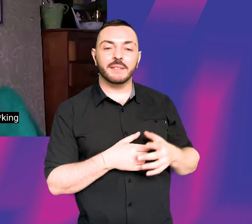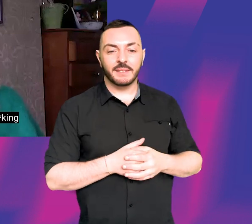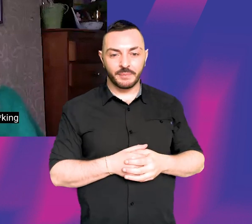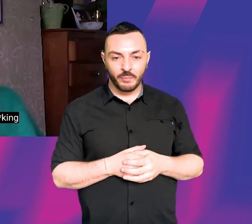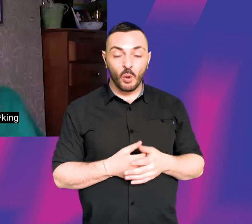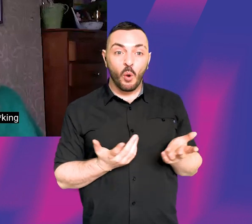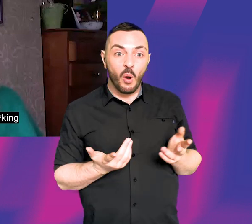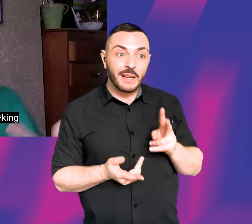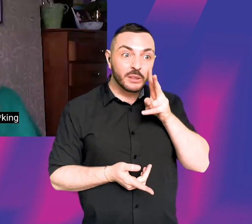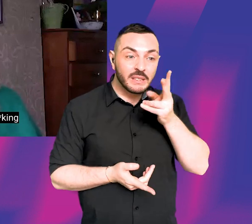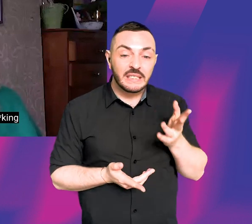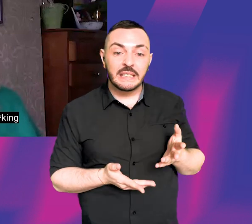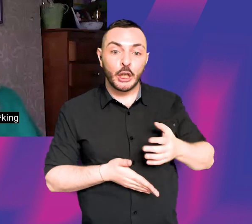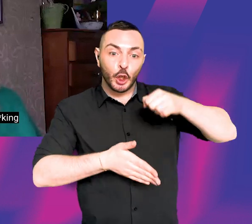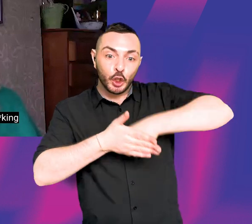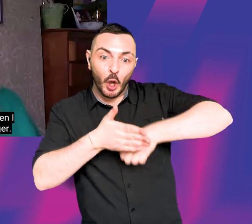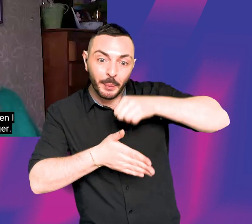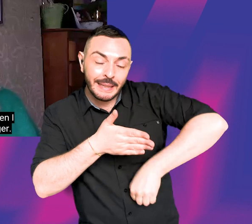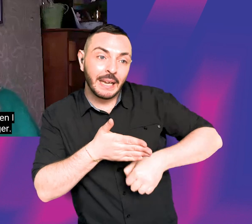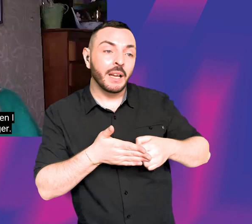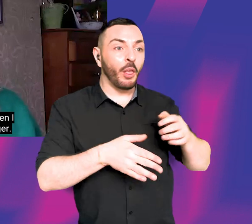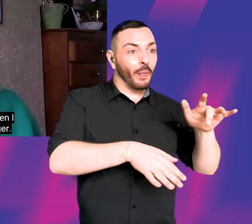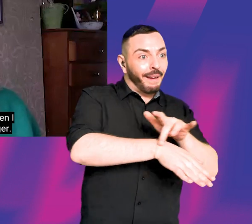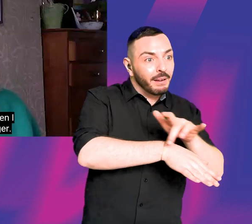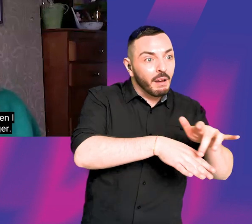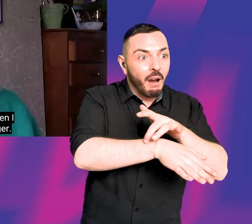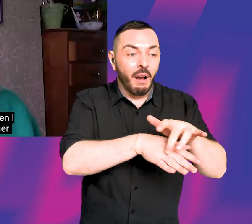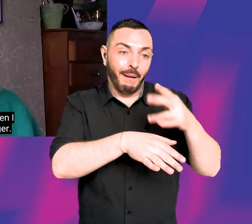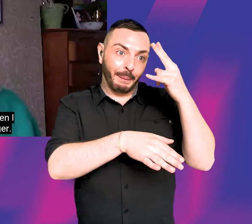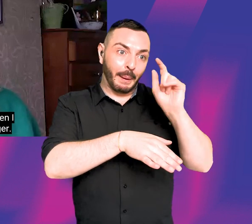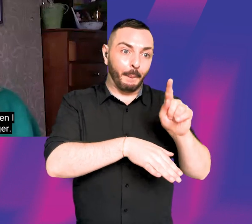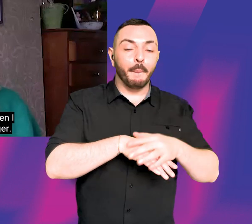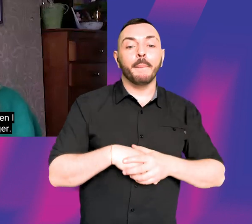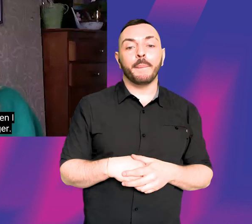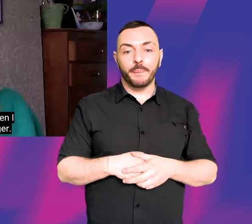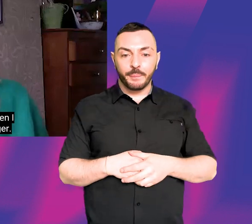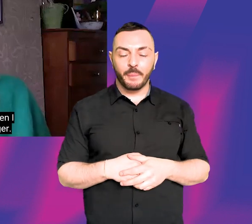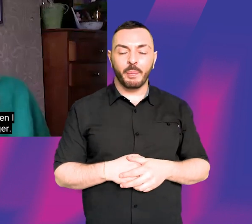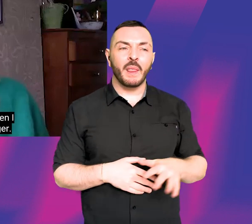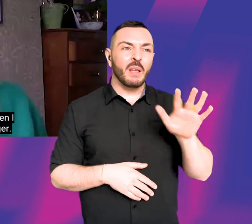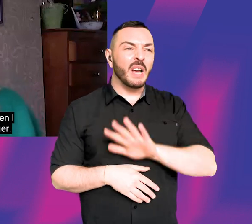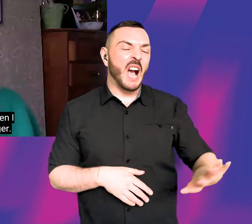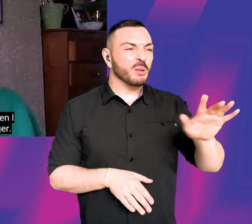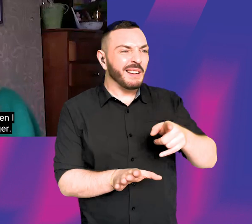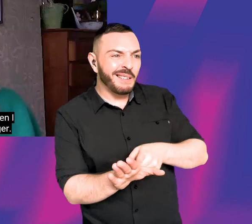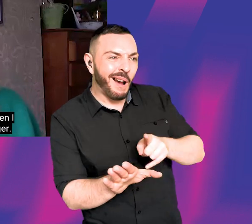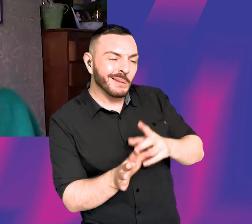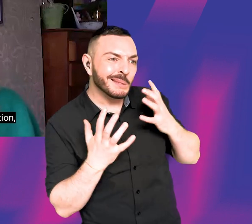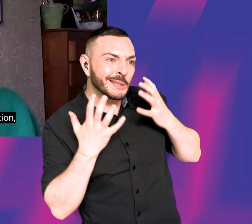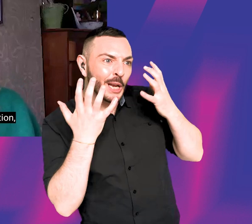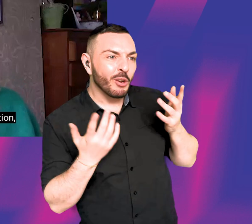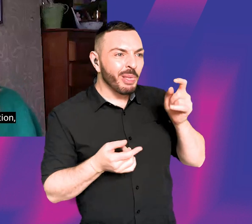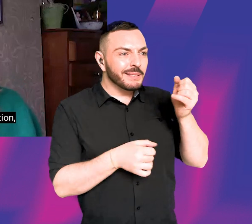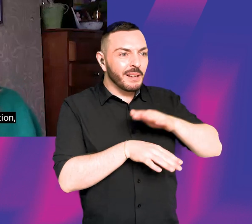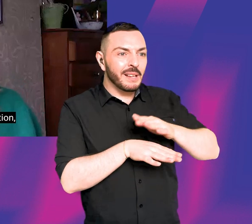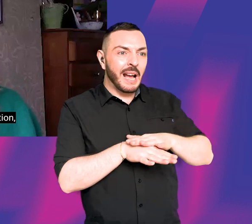see shopping and like the Mark Ravenhill play, which was a national theatre tour when I was, I don't know, like a young teenager. I